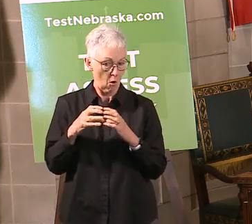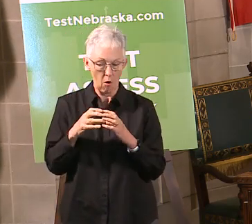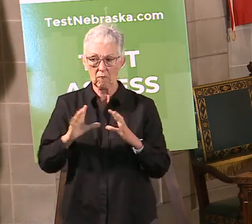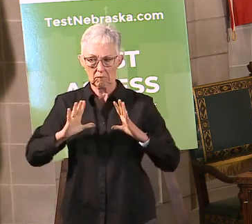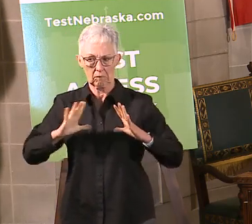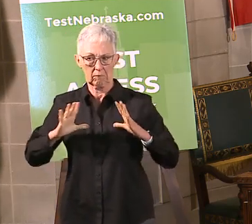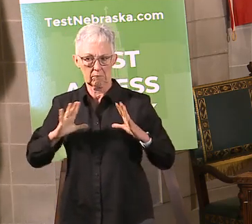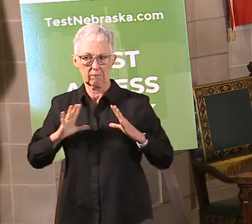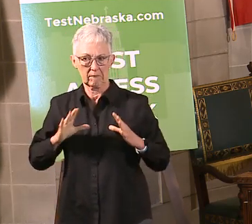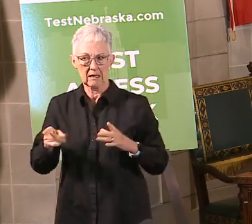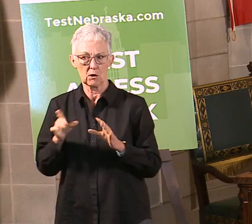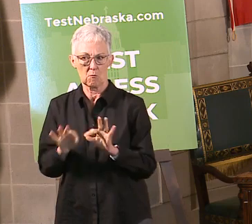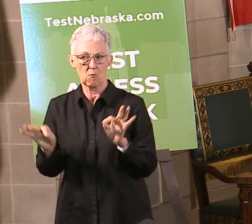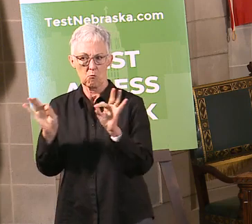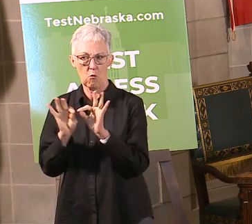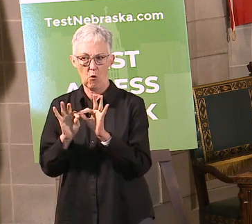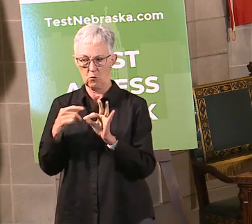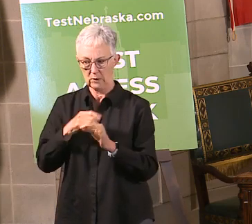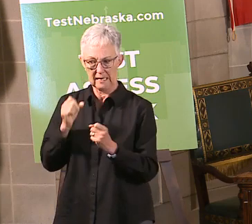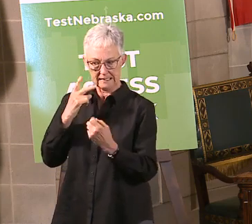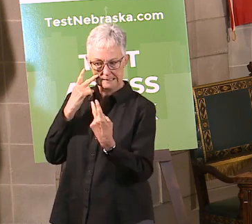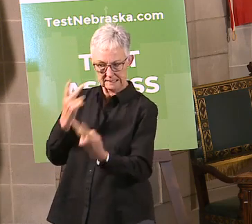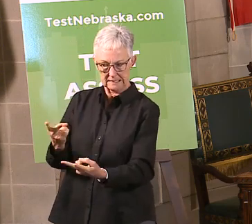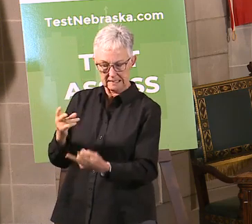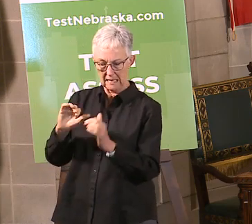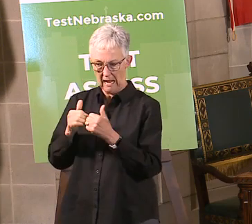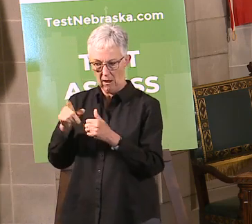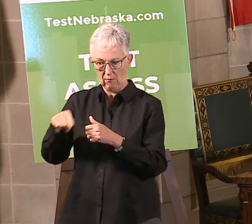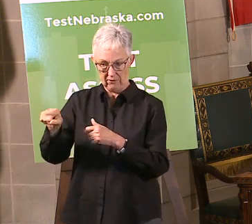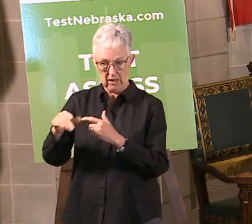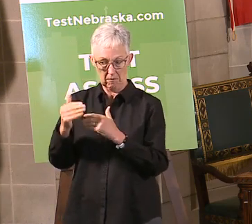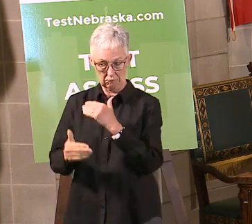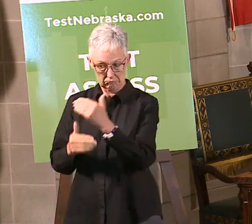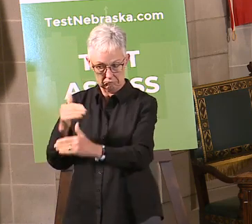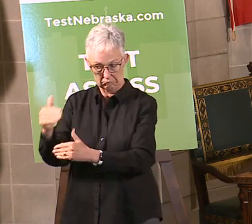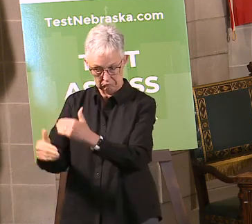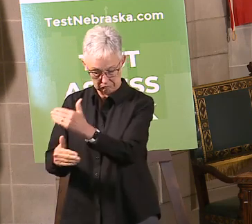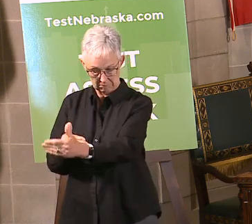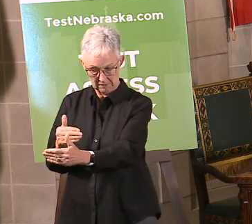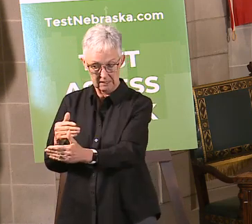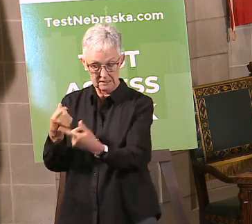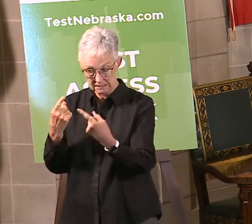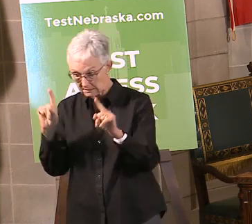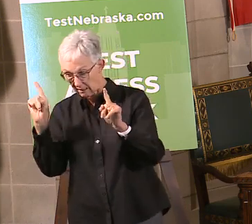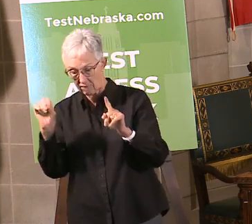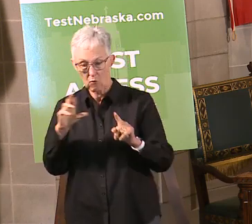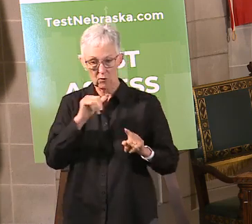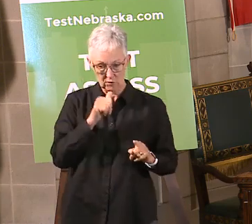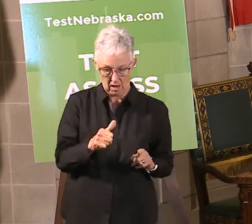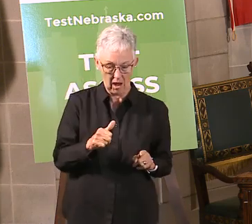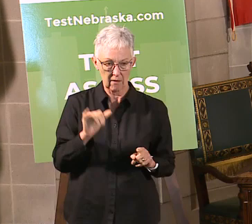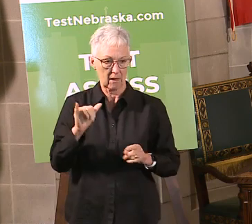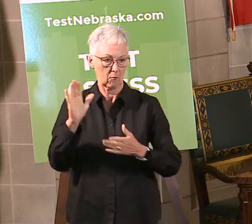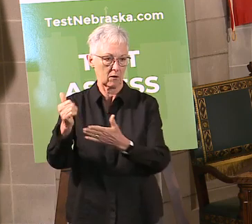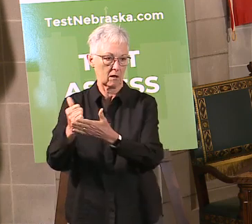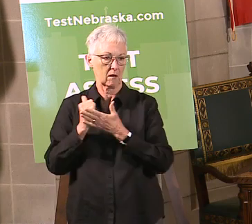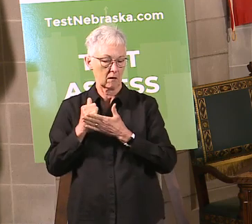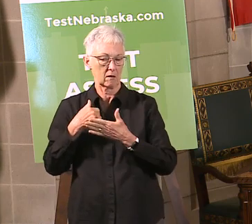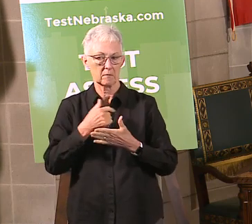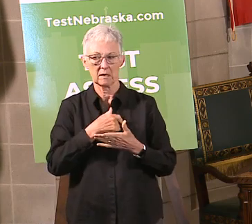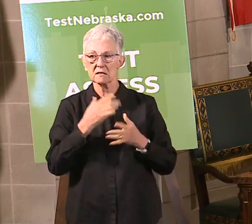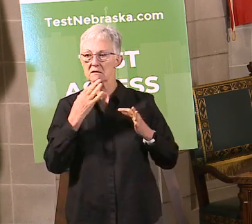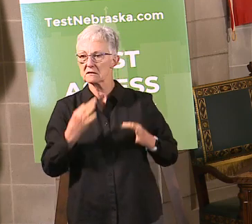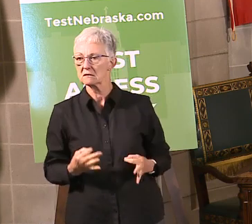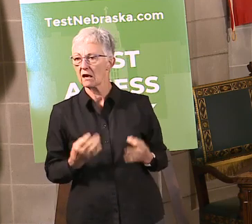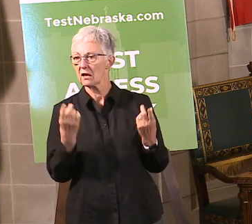the spread of the virus at a minimum and be able to engage in a meaningful way. I think the other part of this is we've had a lot